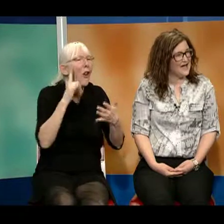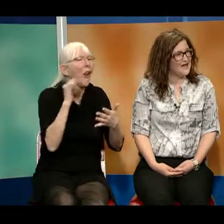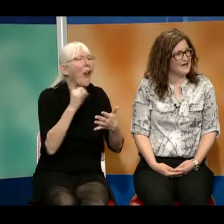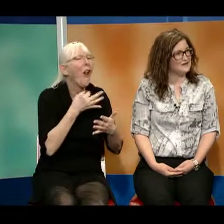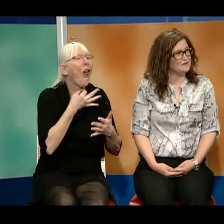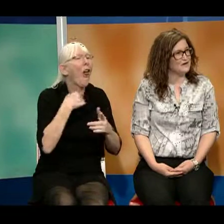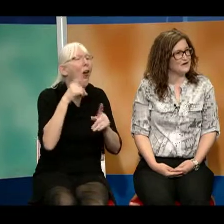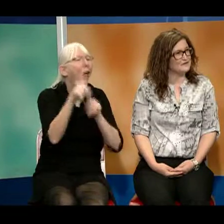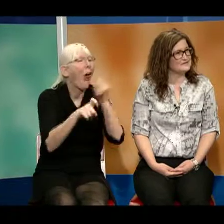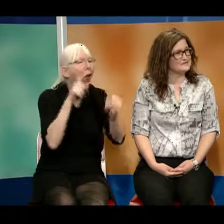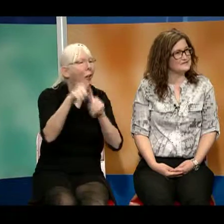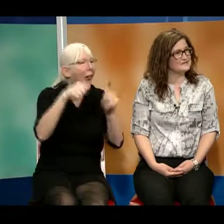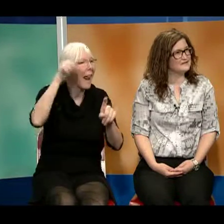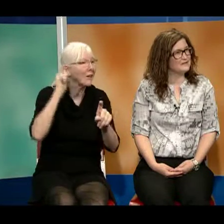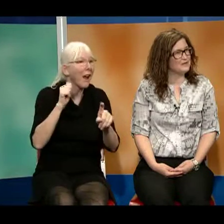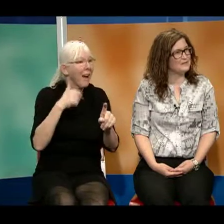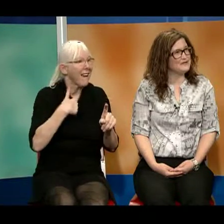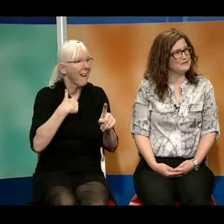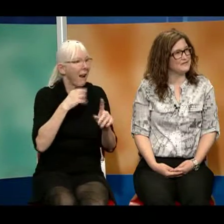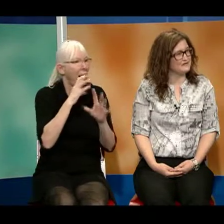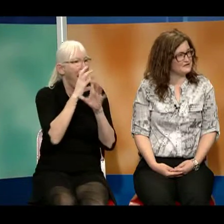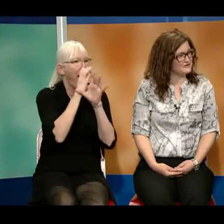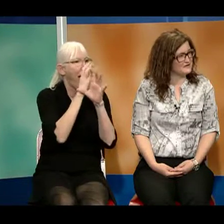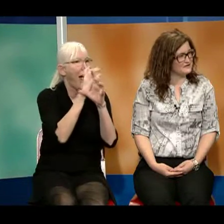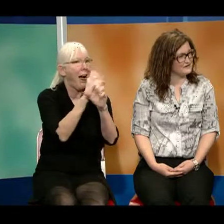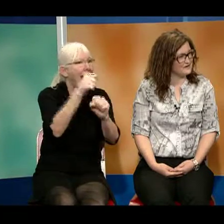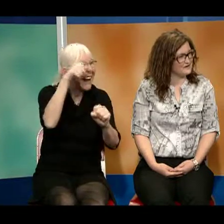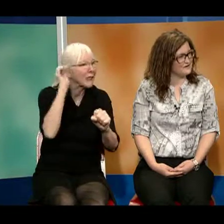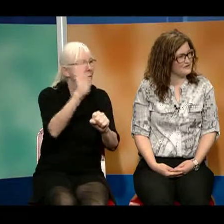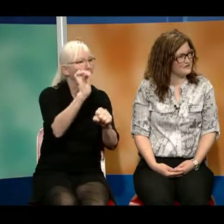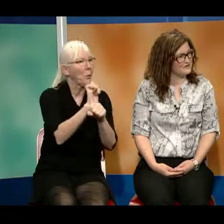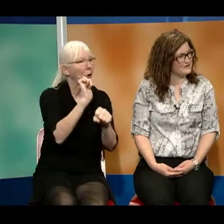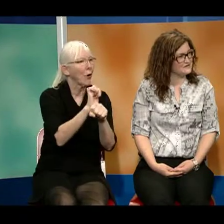And when I was probably in my first year or second year university,